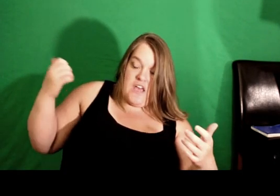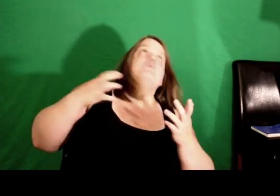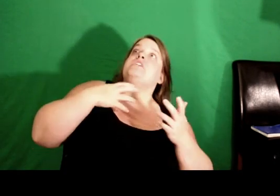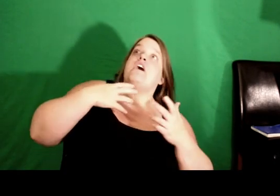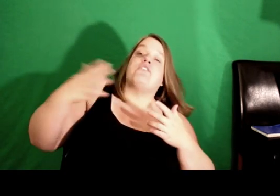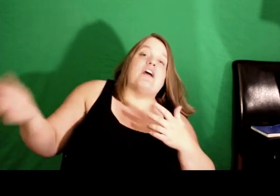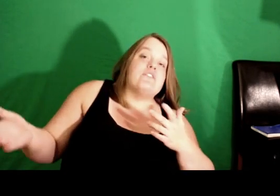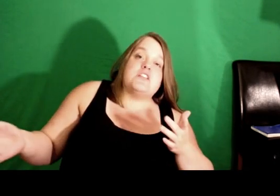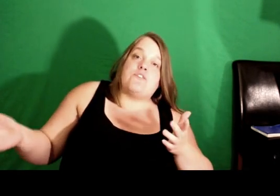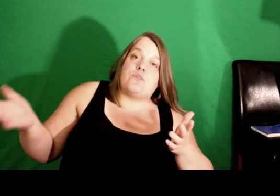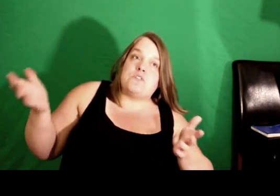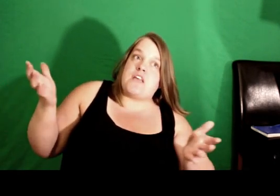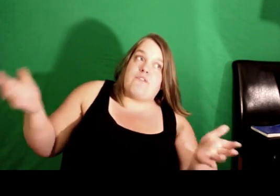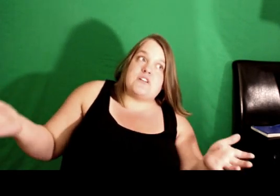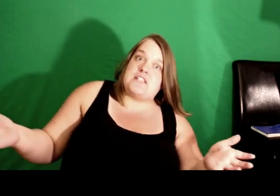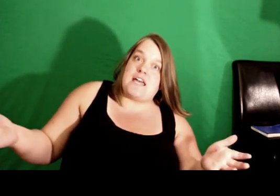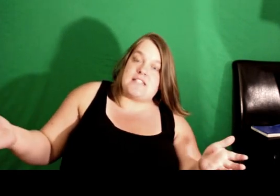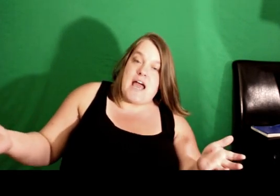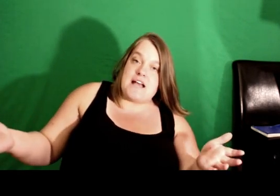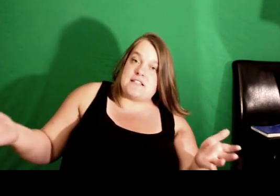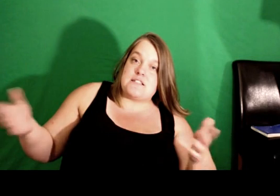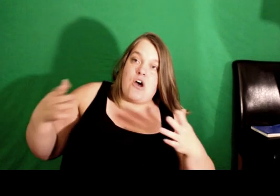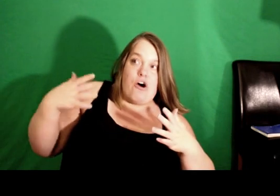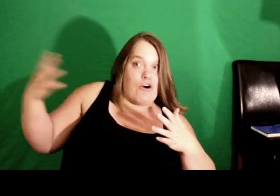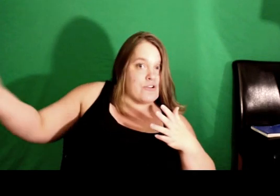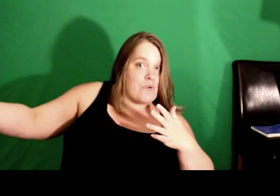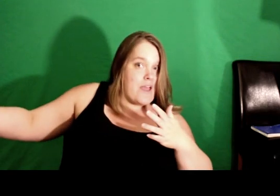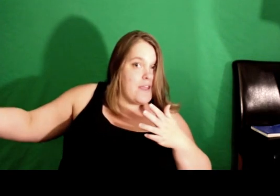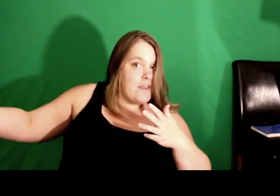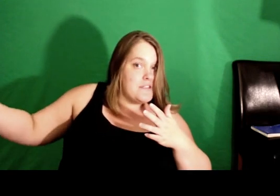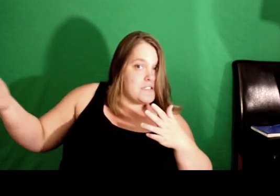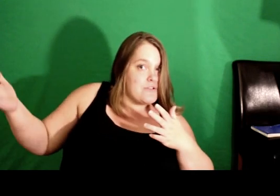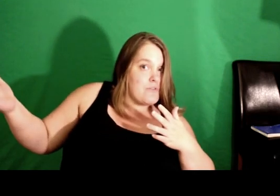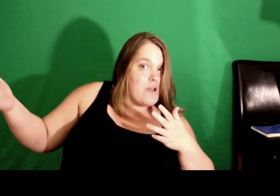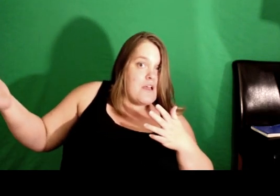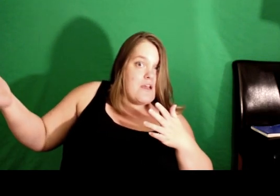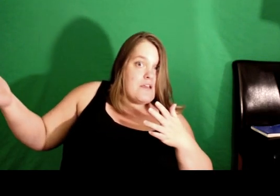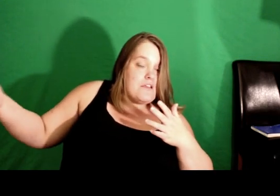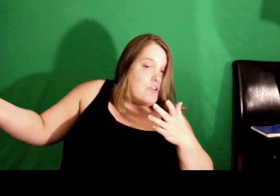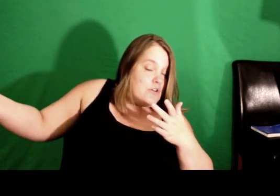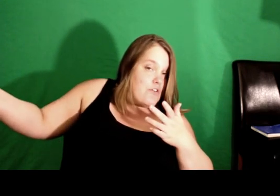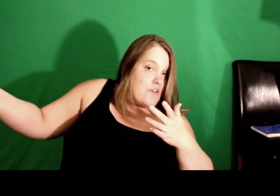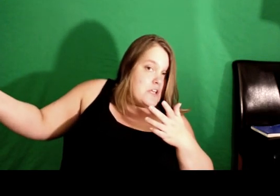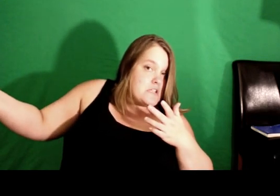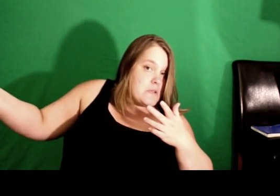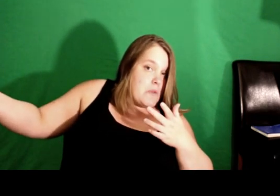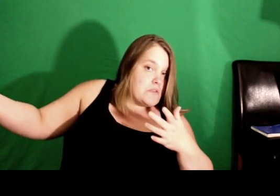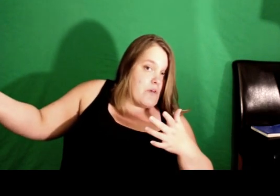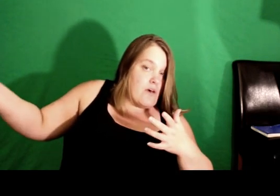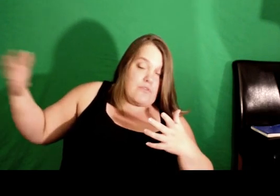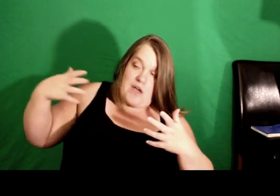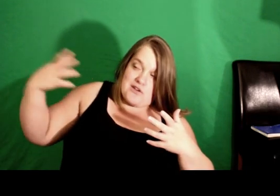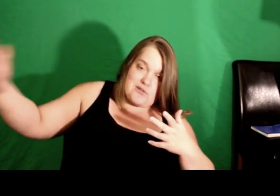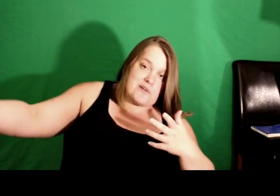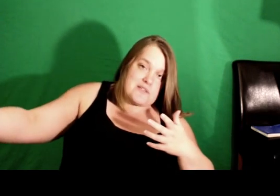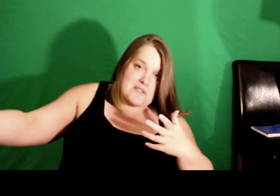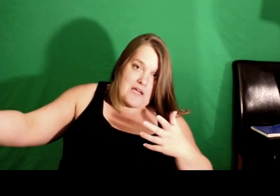We cover everything from just everyday tasks all the way into, you know, your fitness and mental health as you can see